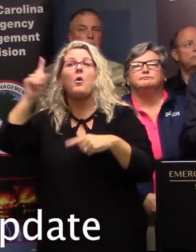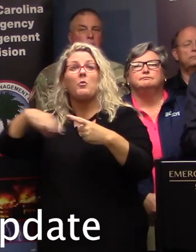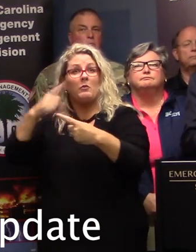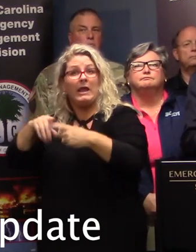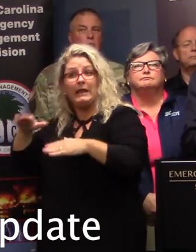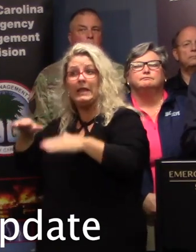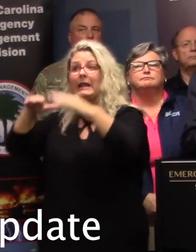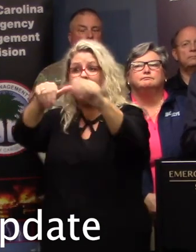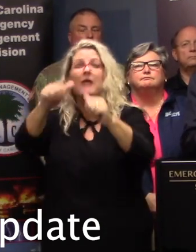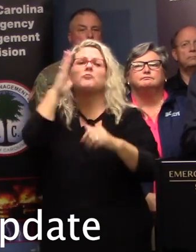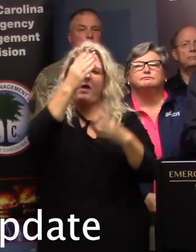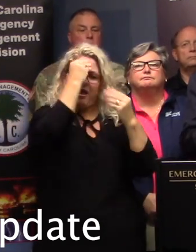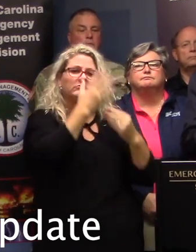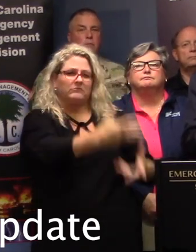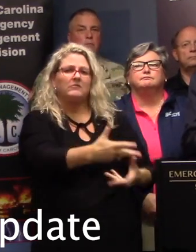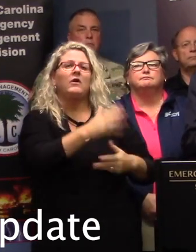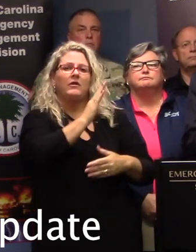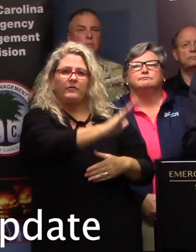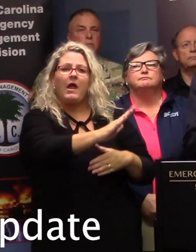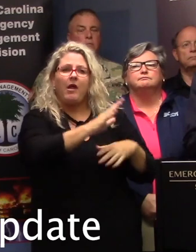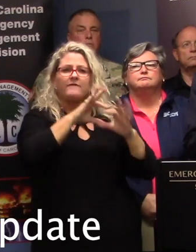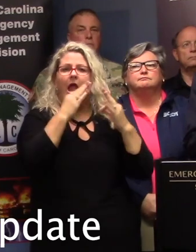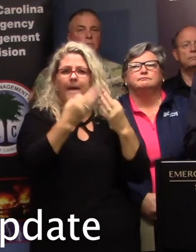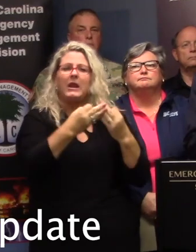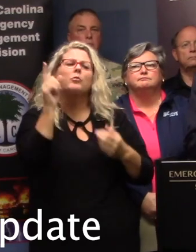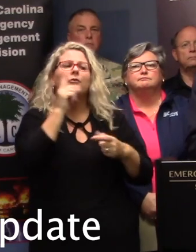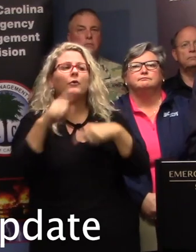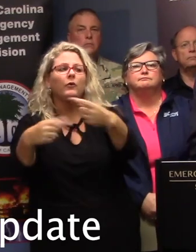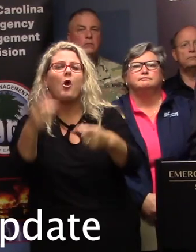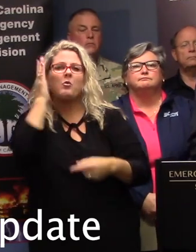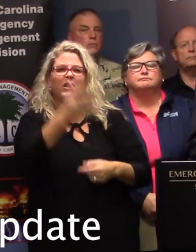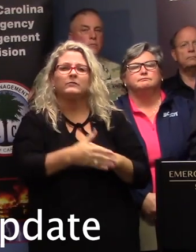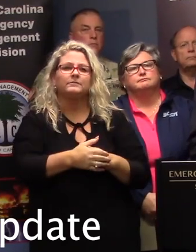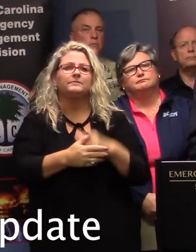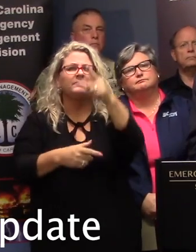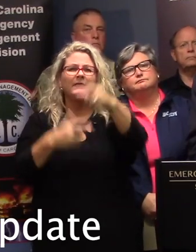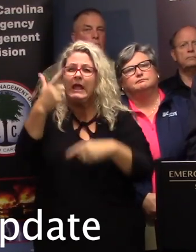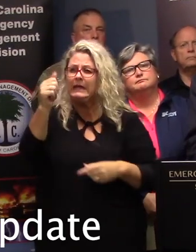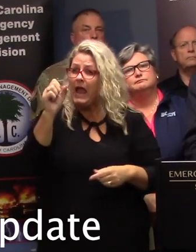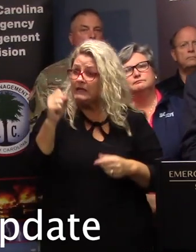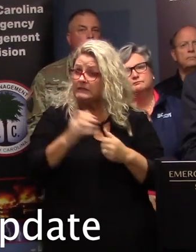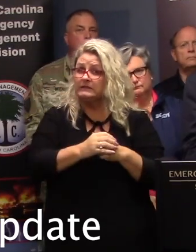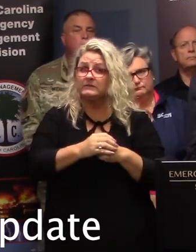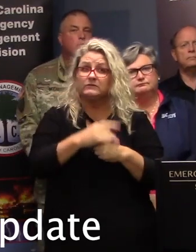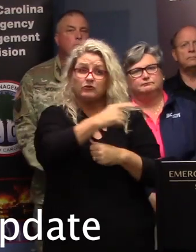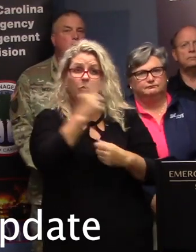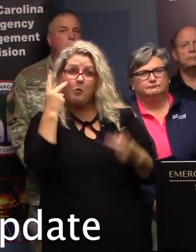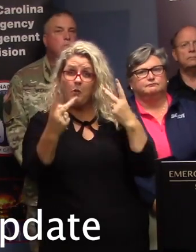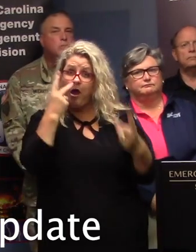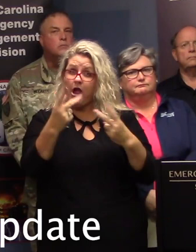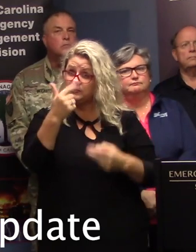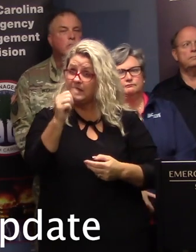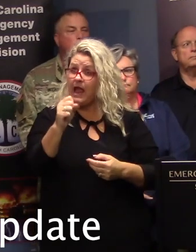family members will be informed where their loved ones will be destined. And what about gas? Have we been monitoring the gas for